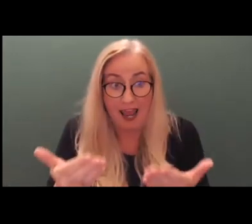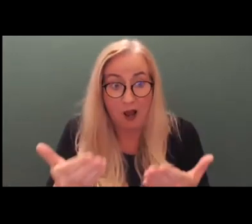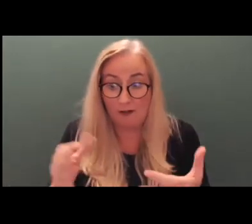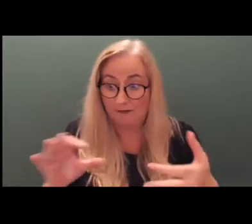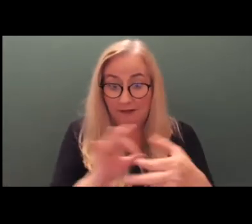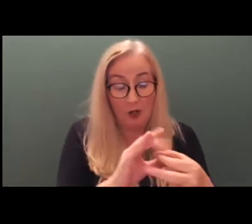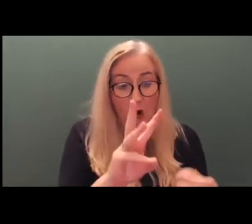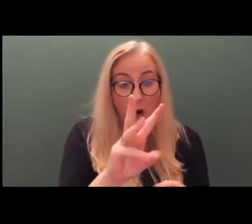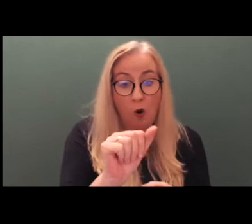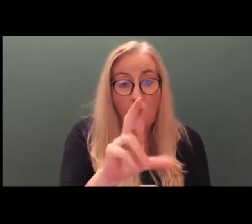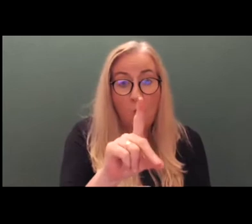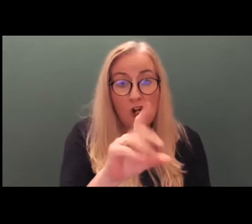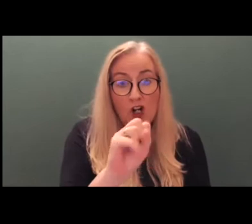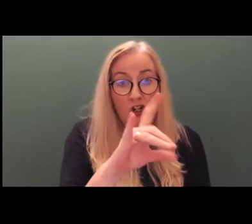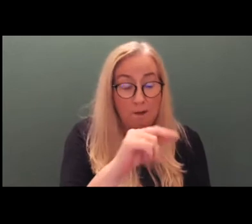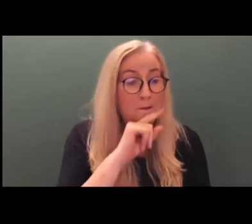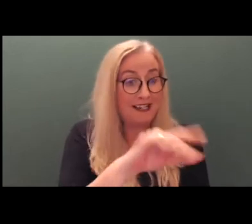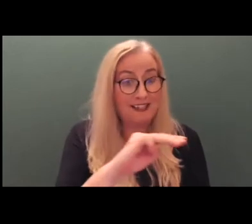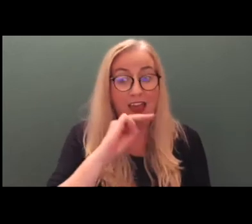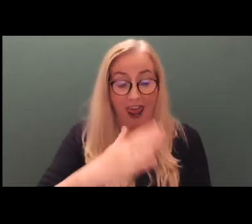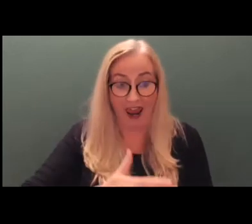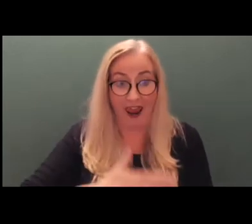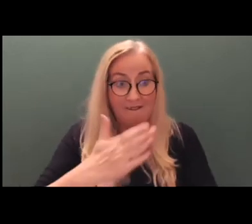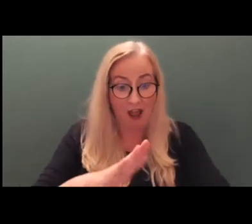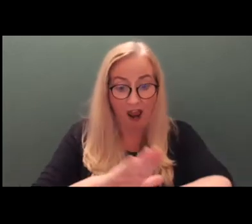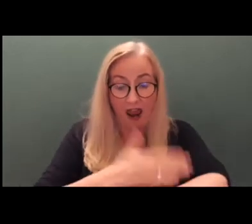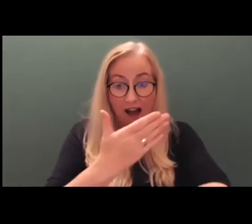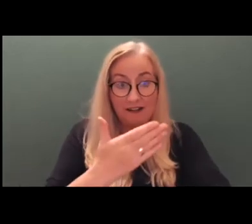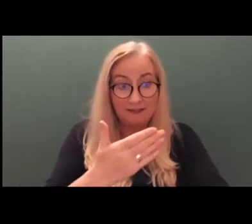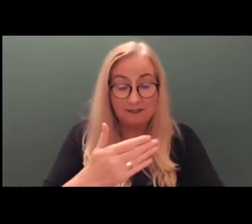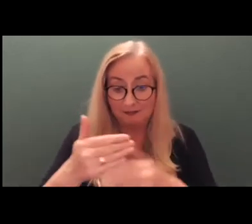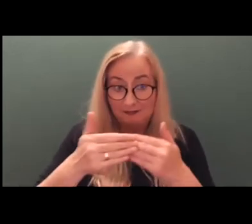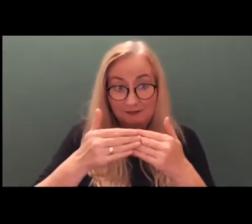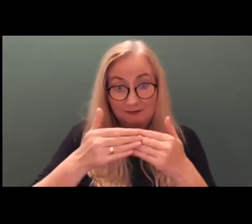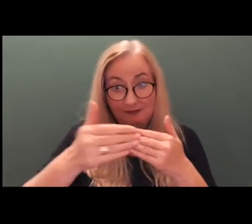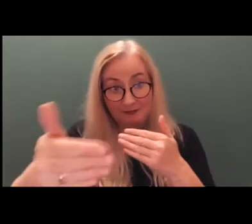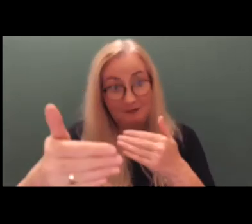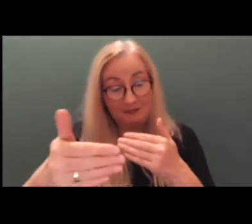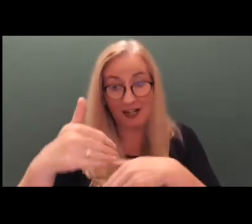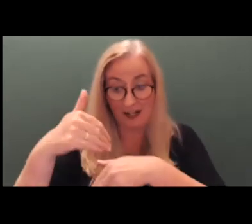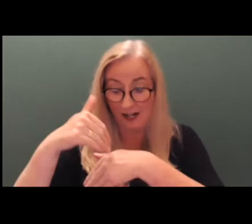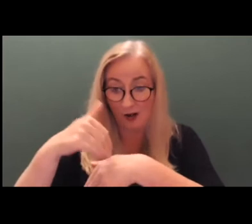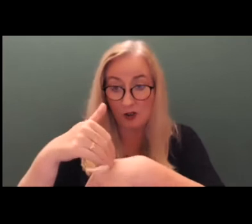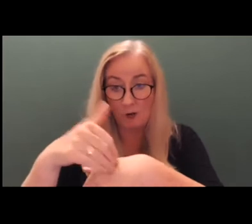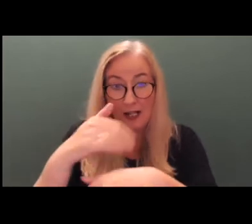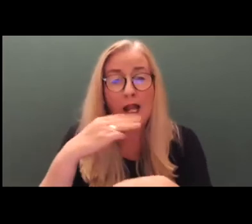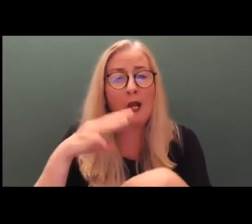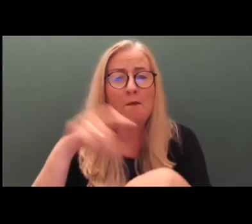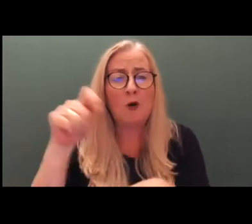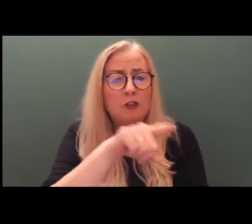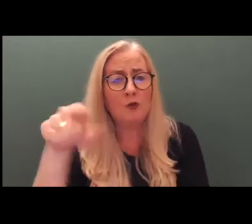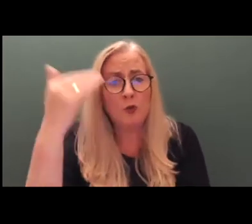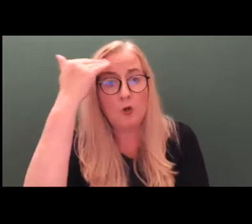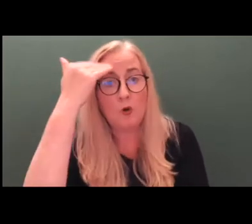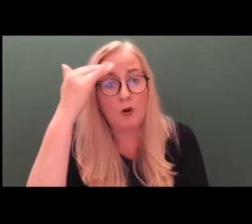which will have lifelong consequences for them when discharged from wardship. As most of you know, under Section